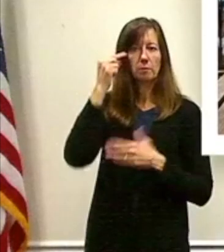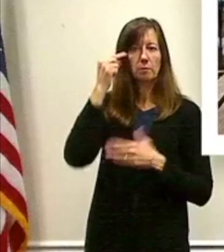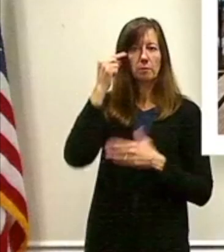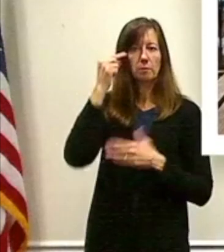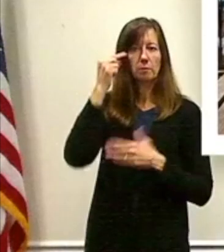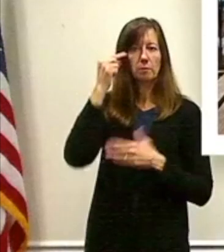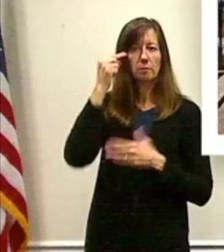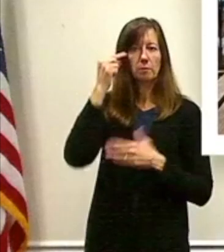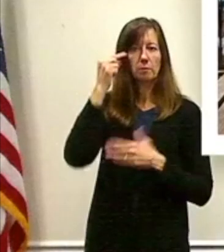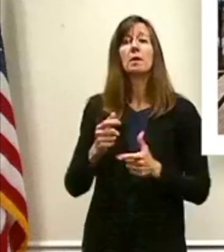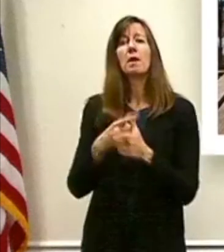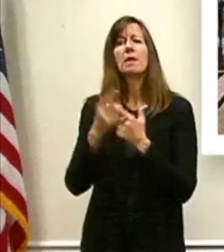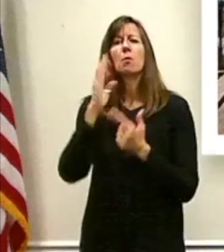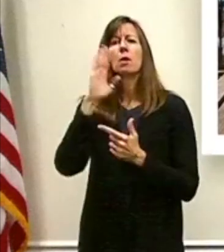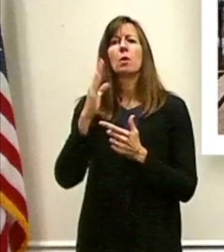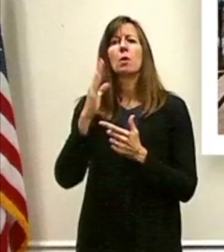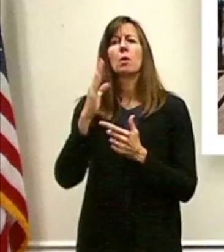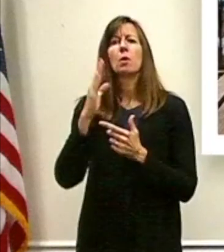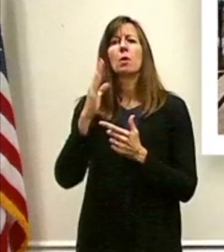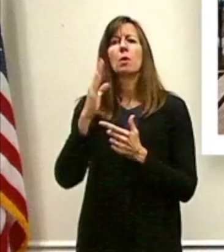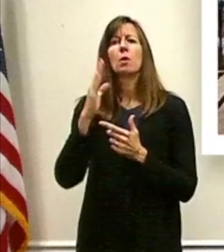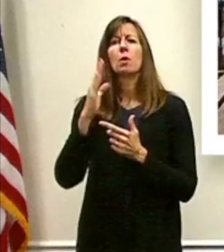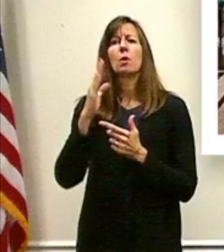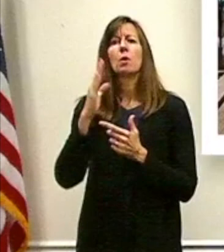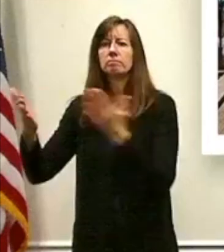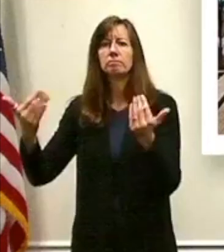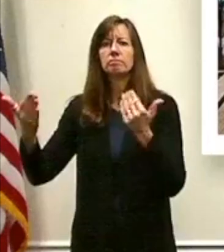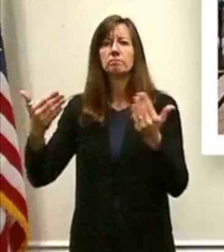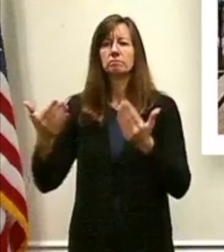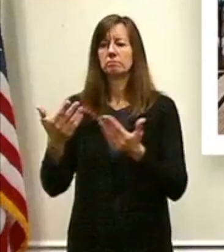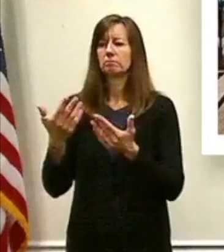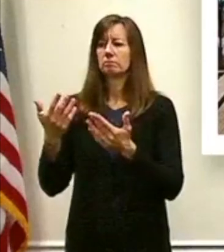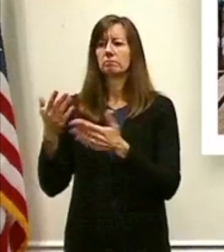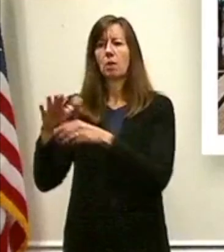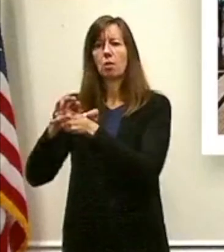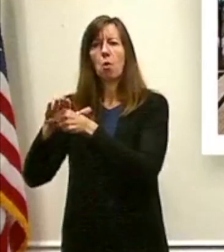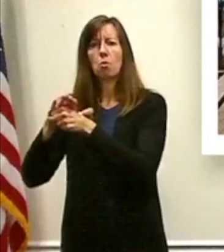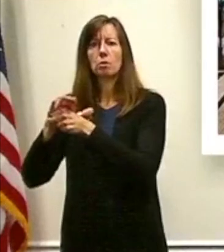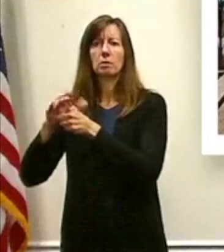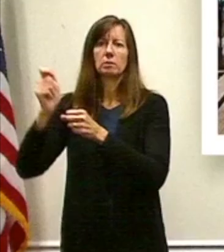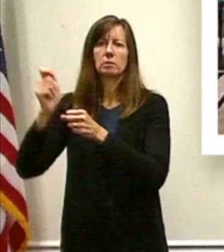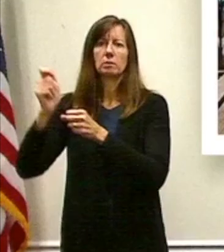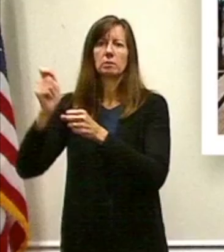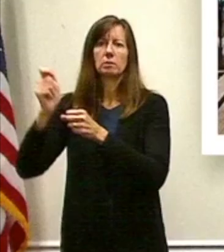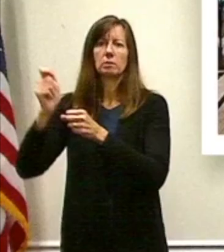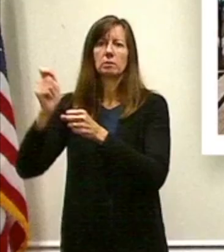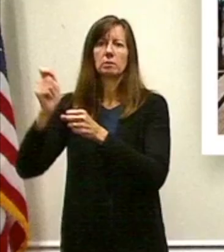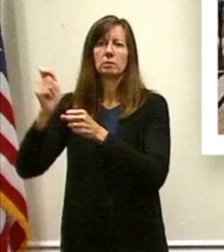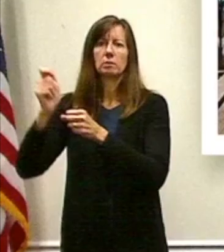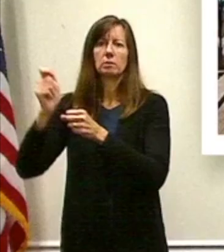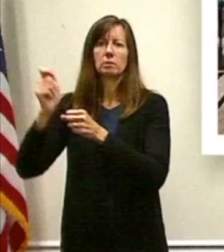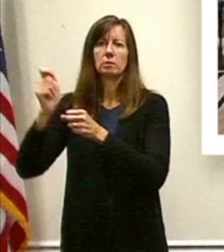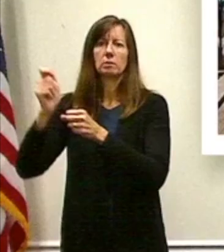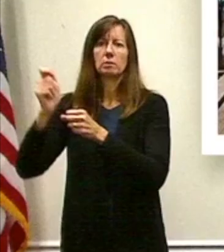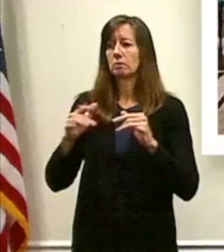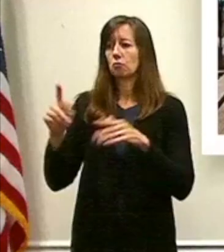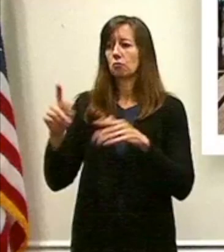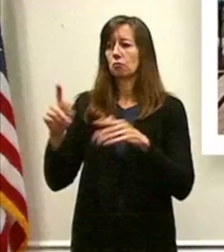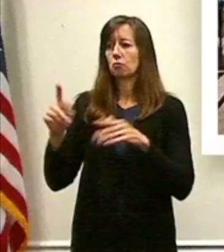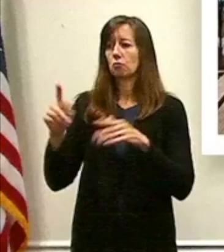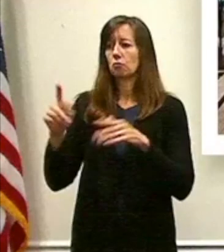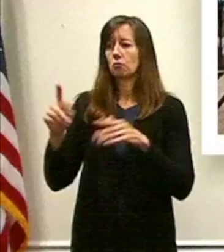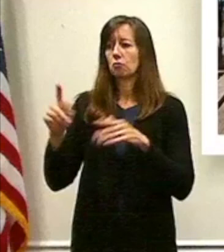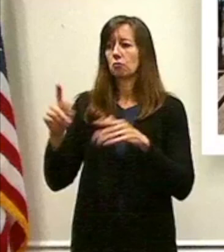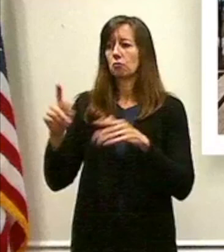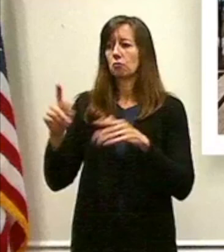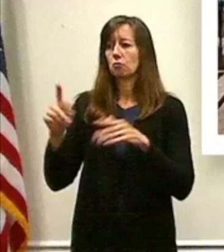and employers to get young people in Dutchess and in the city of Poughkeepsie trained to actually work on the project. So we believe through an apprenticeship